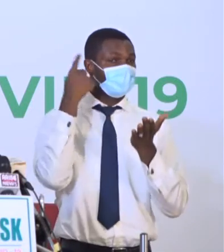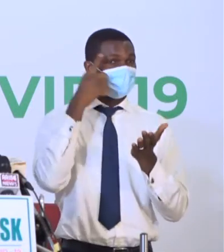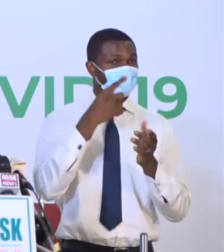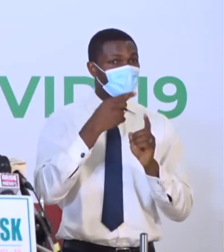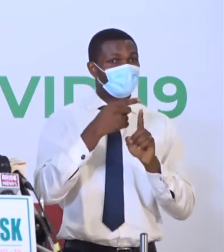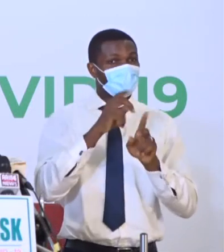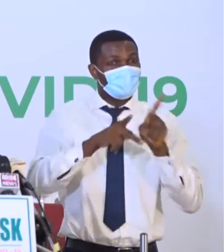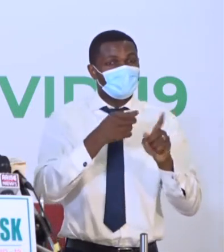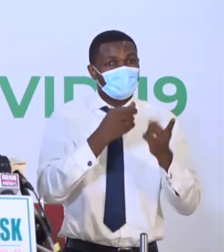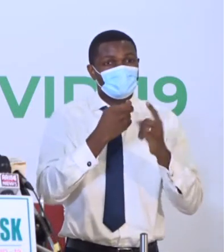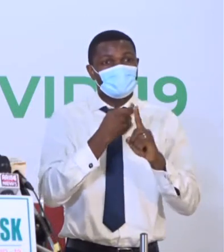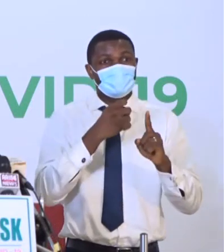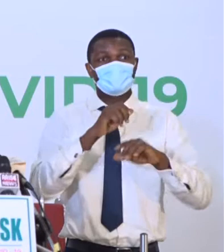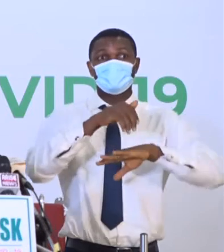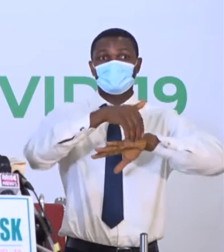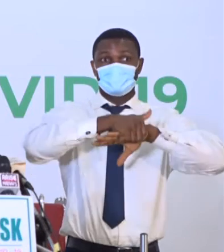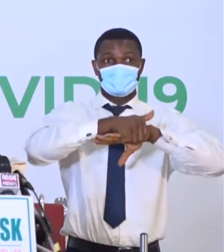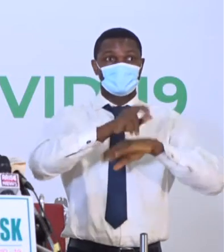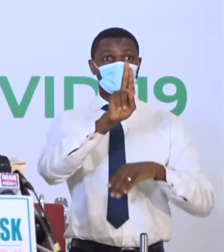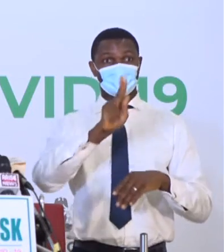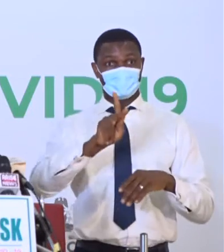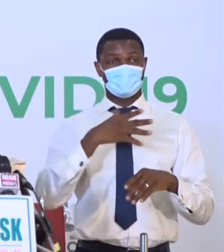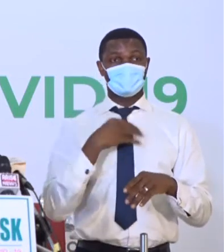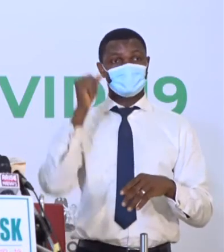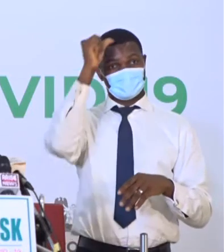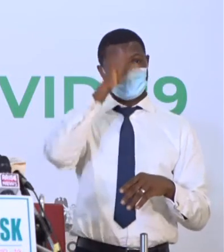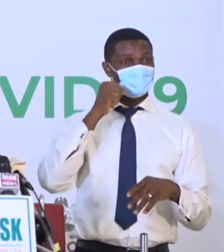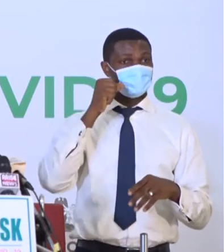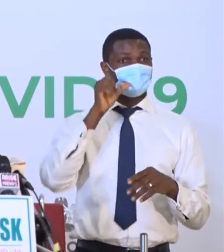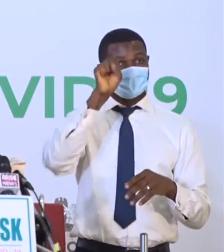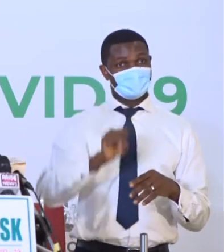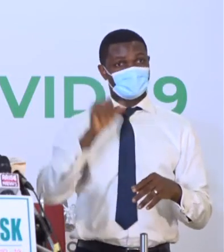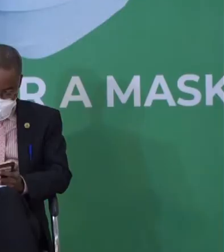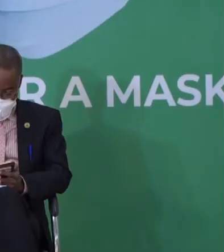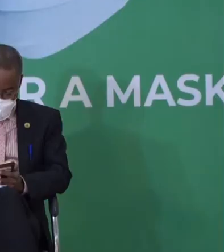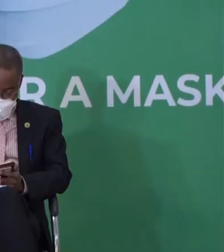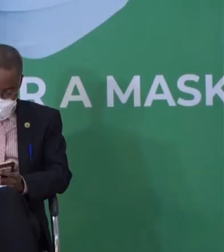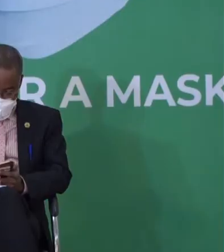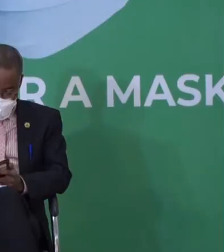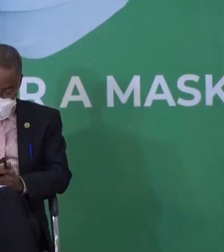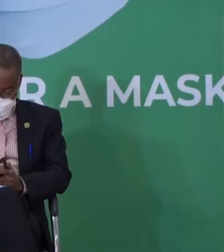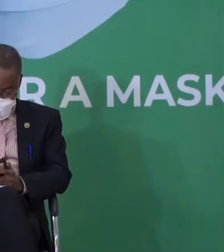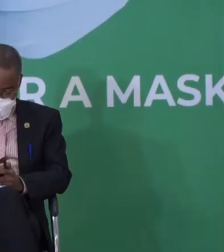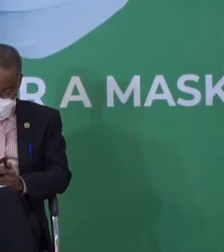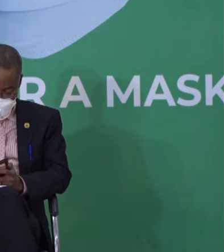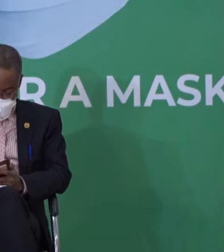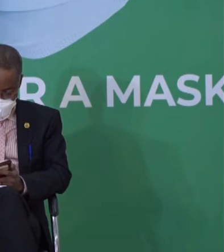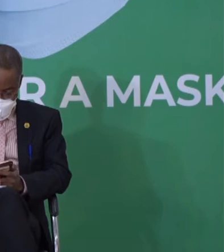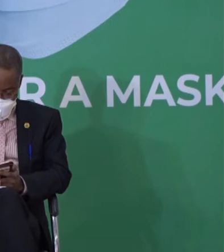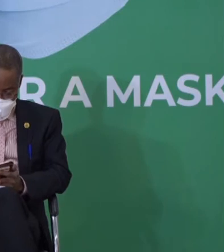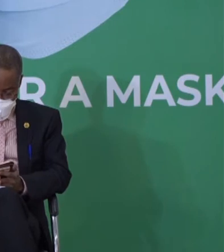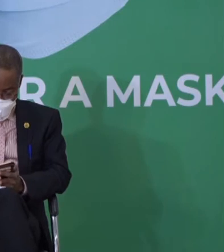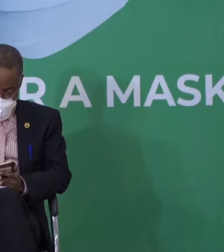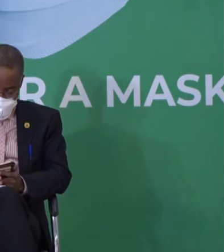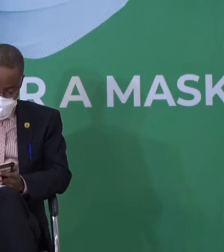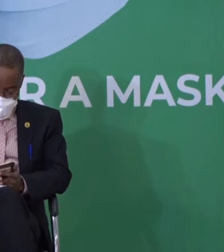diagnostic test kits, RDTs, will be rolling out soon in five tertiary health institutions in Abuja. Mustapha also